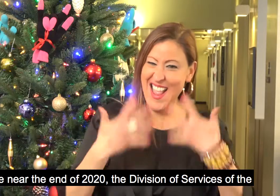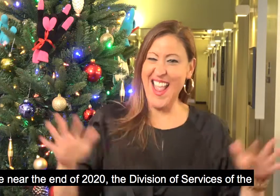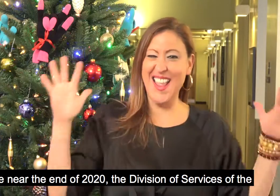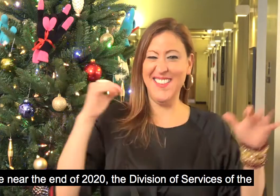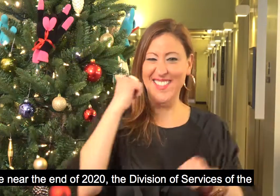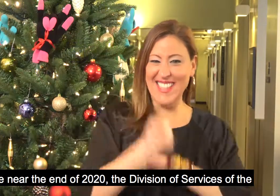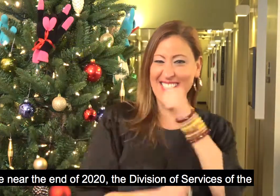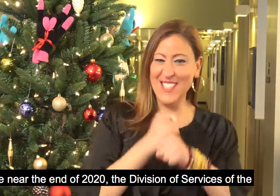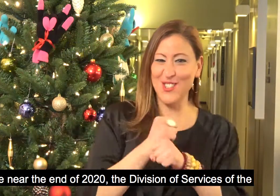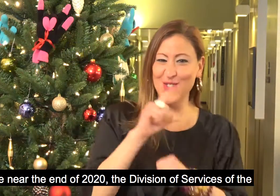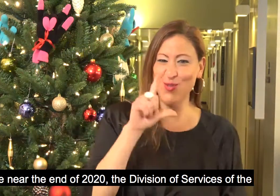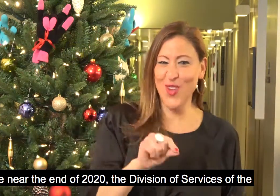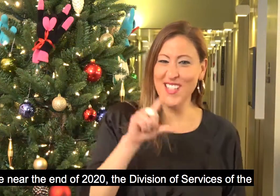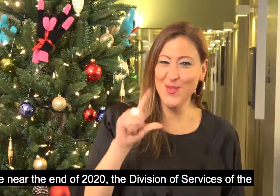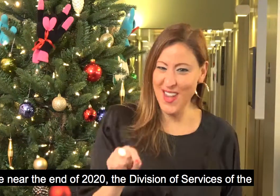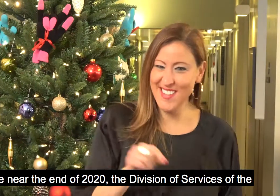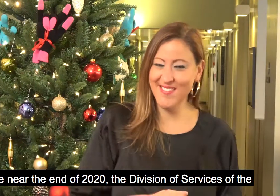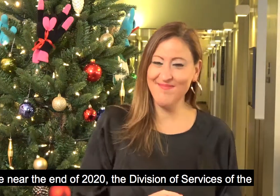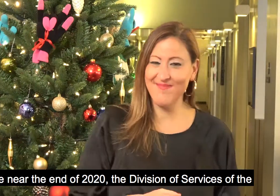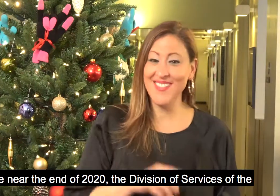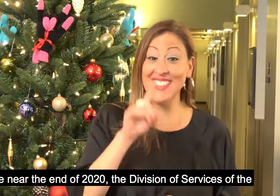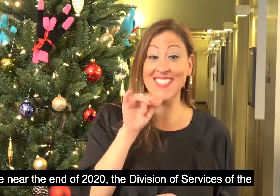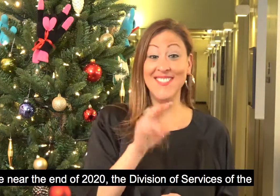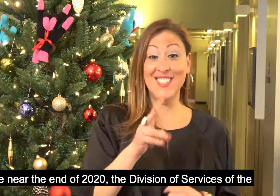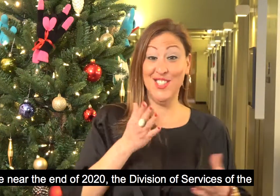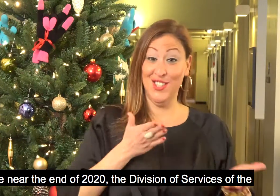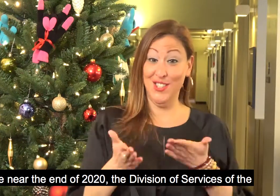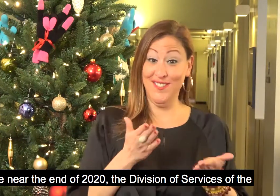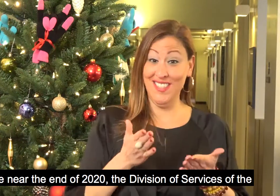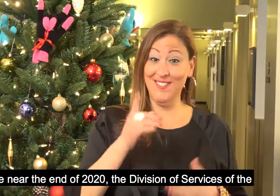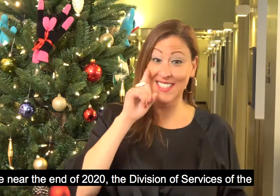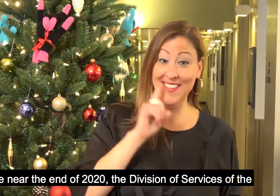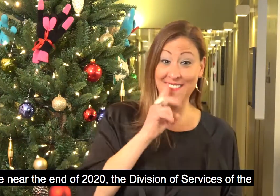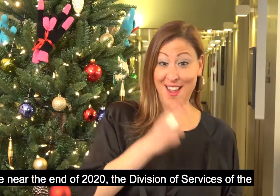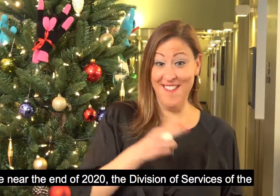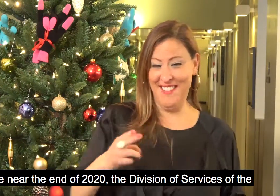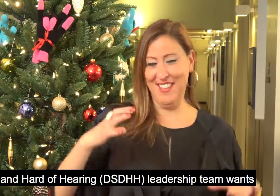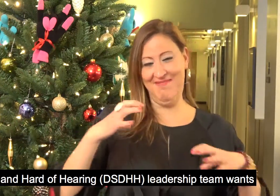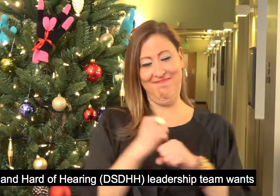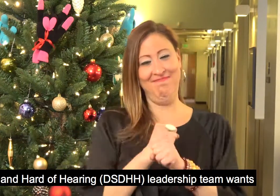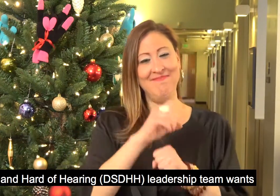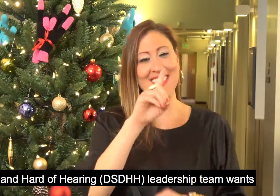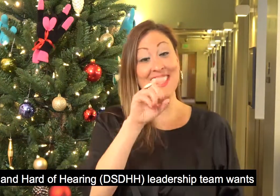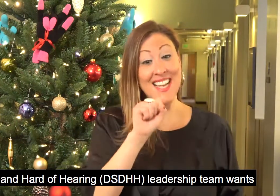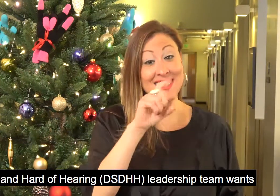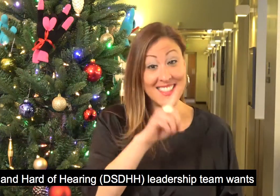as we near the end of 2020 the division of services of the deaf and hard of hearing